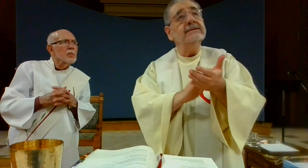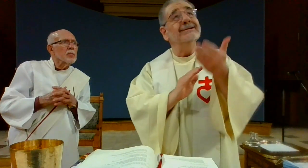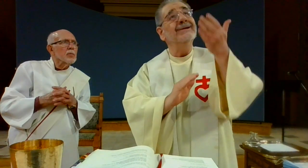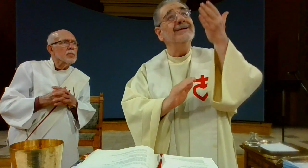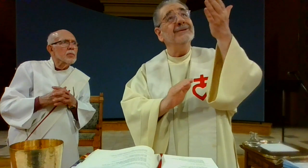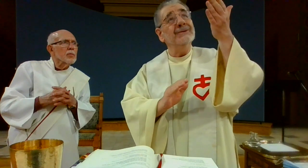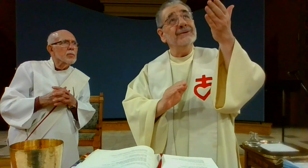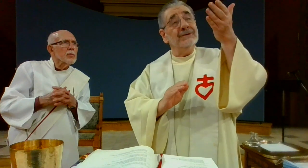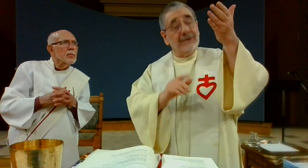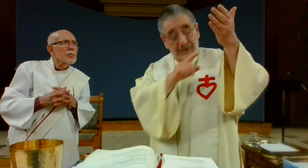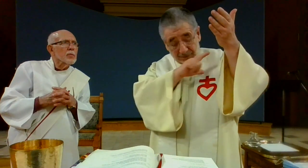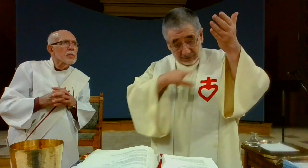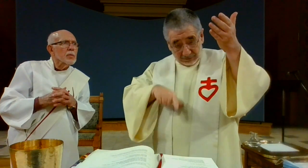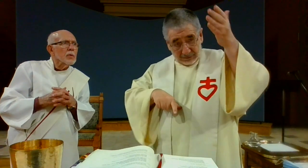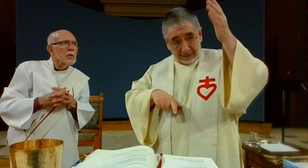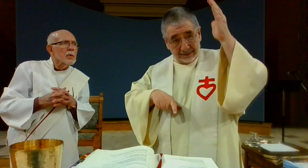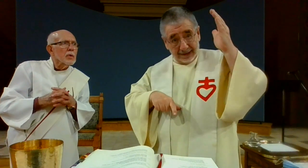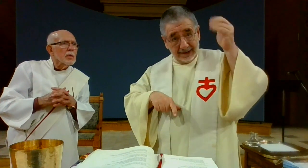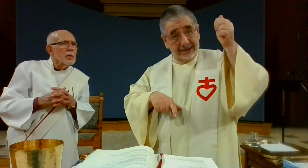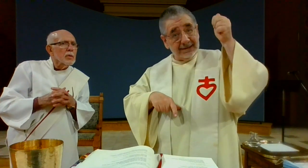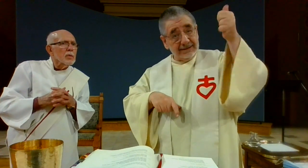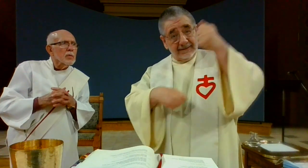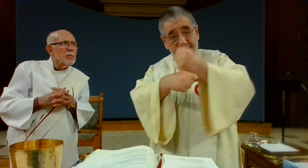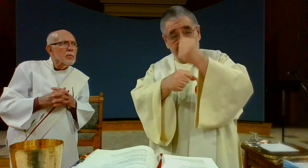blessed are you lord god of all creation